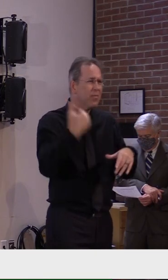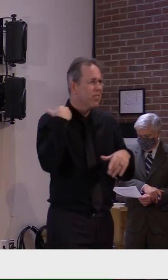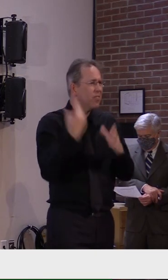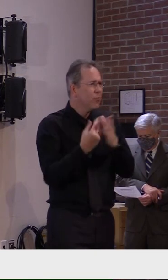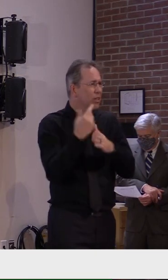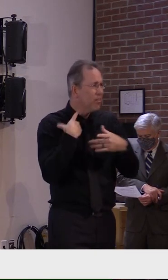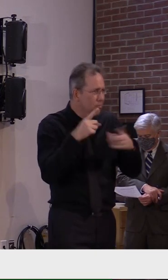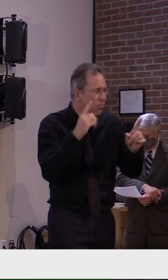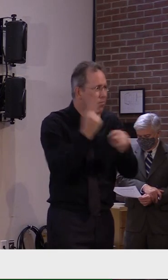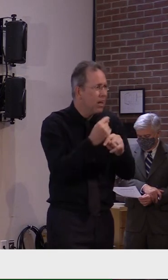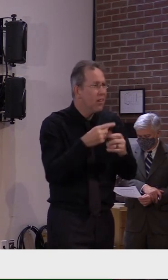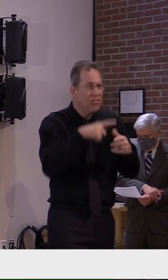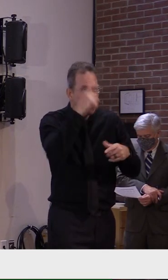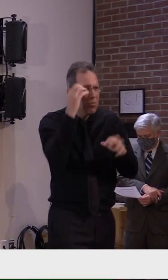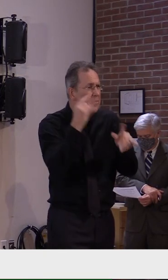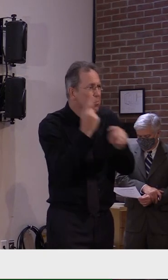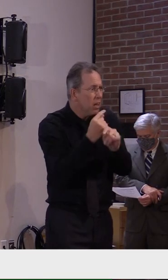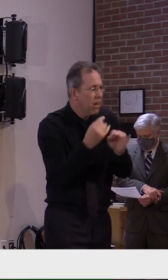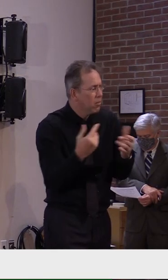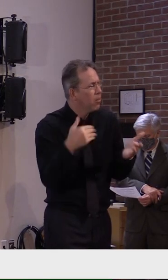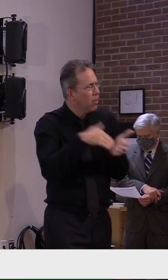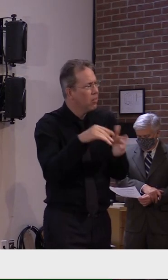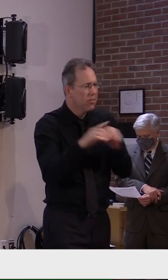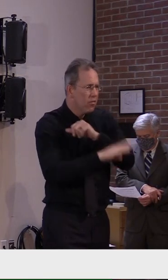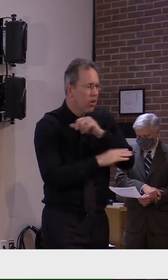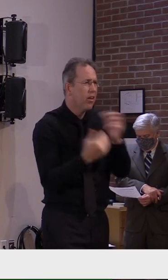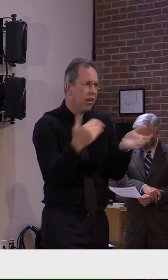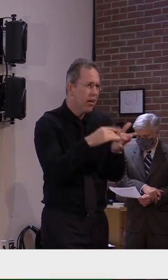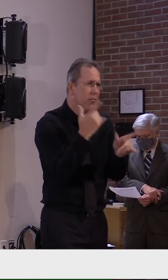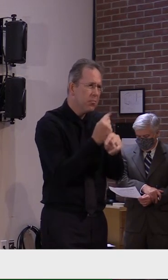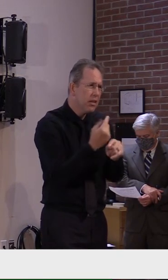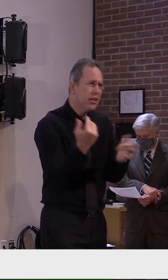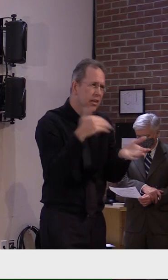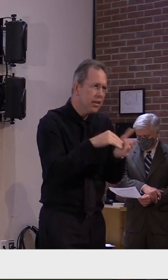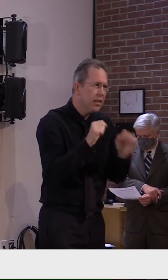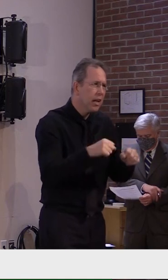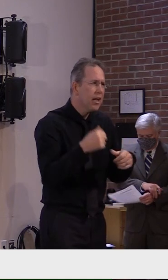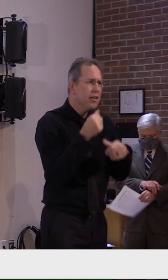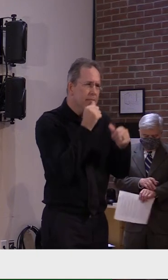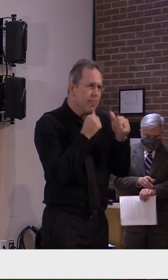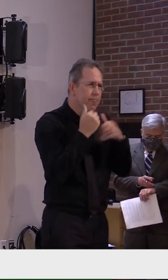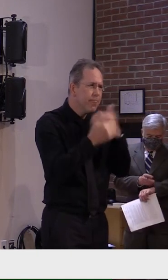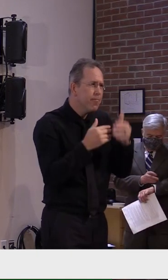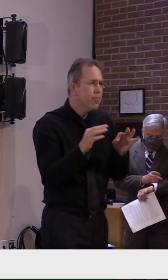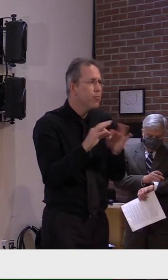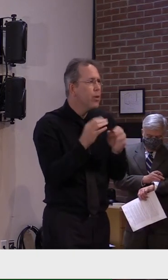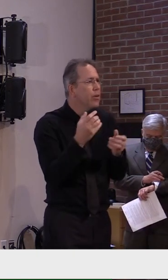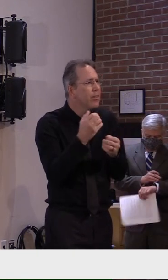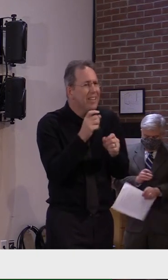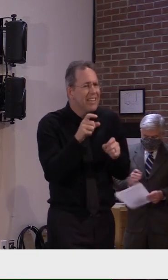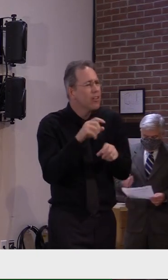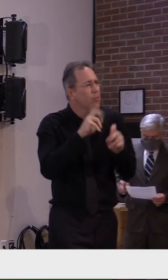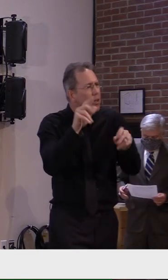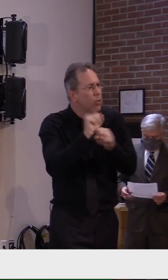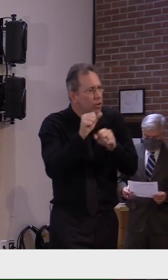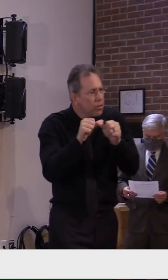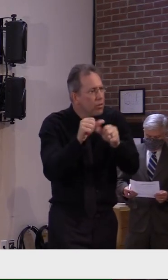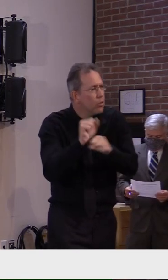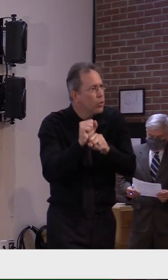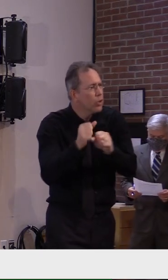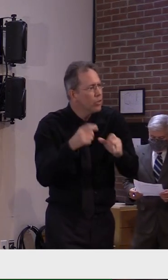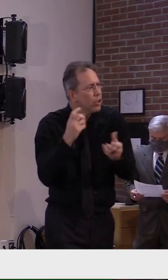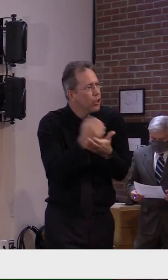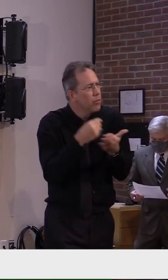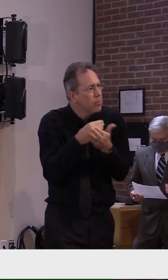going. We can keep people employed and feeding their families. And we have a safety net. The unemployment